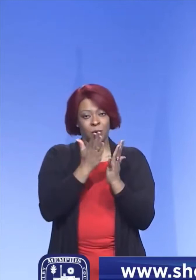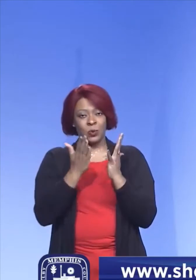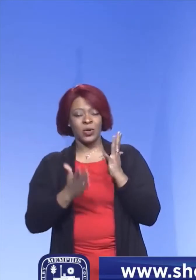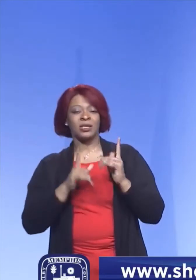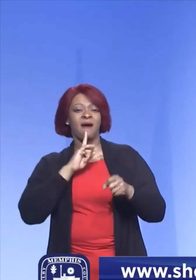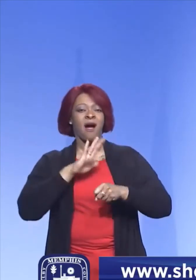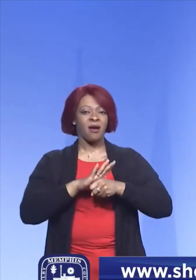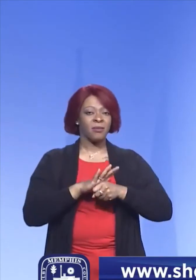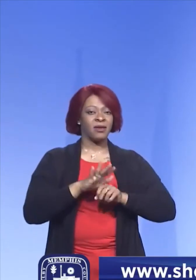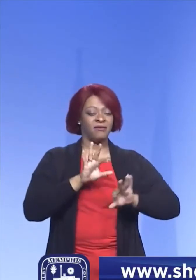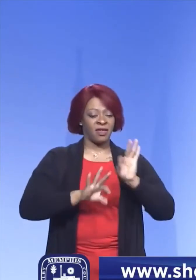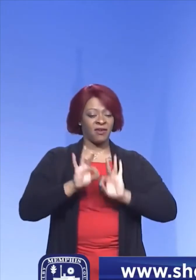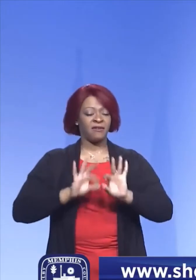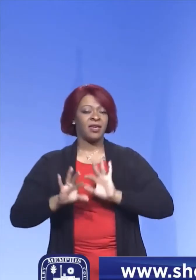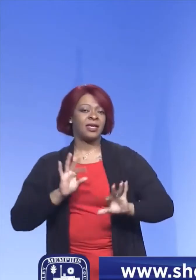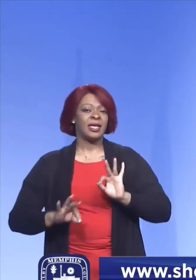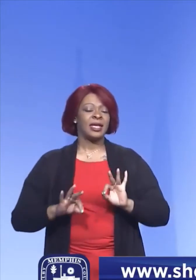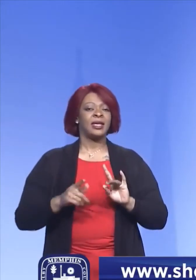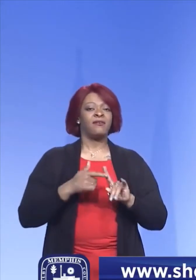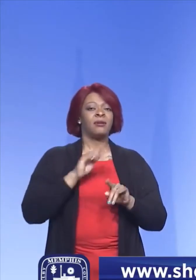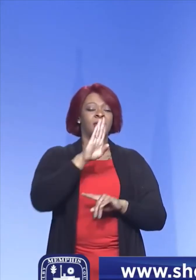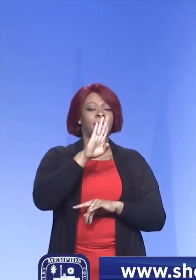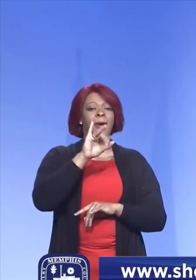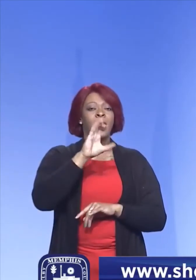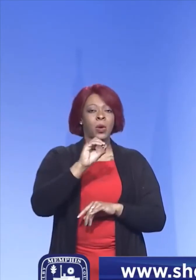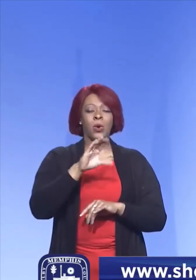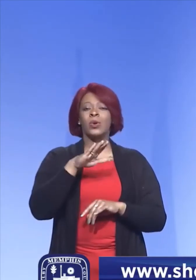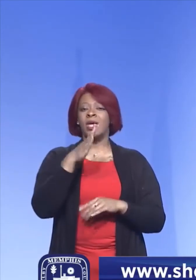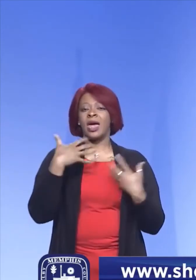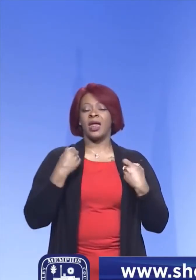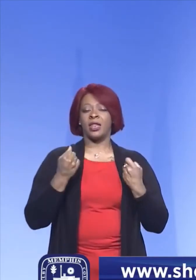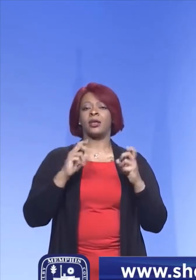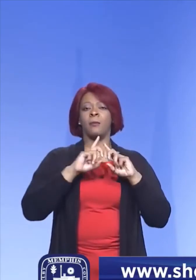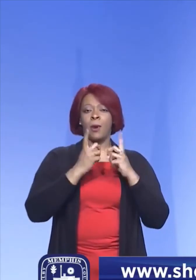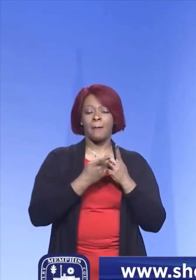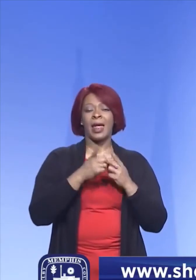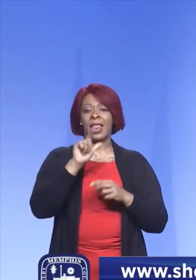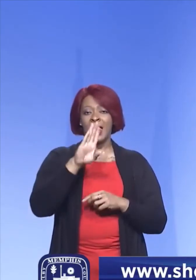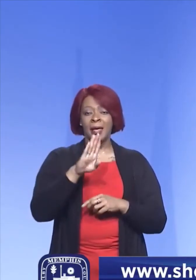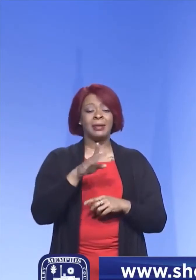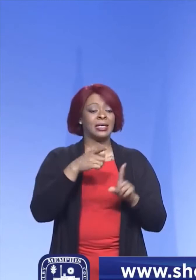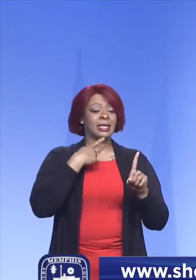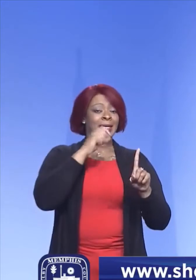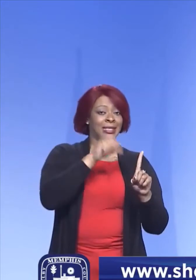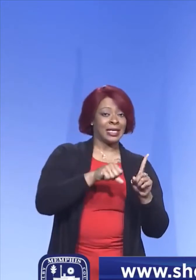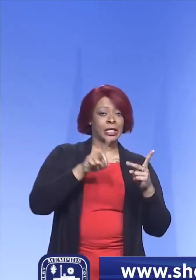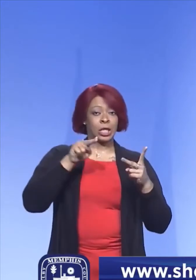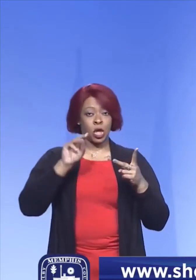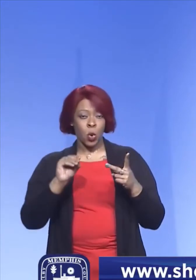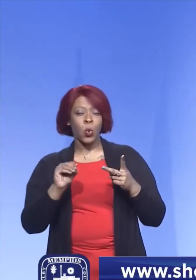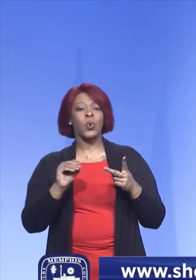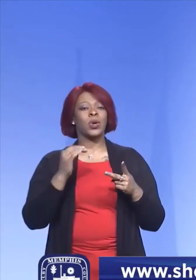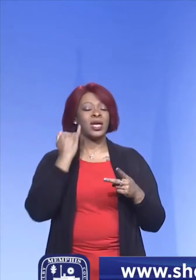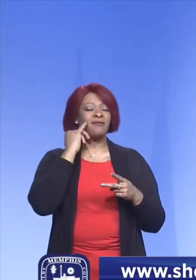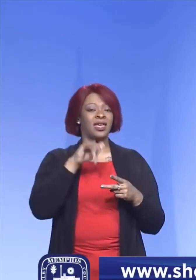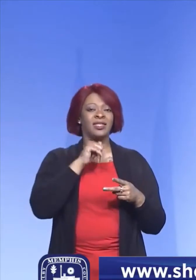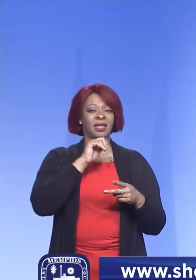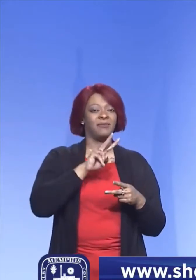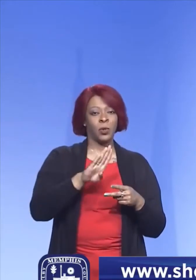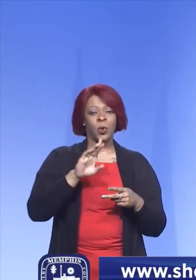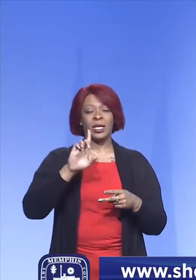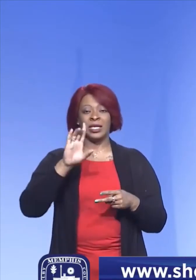virologists in a public health laboratory to say yes, in fact it is, or no, that's not a B117.